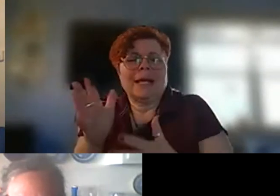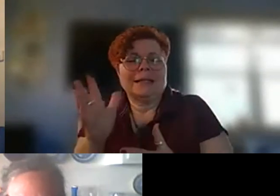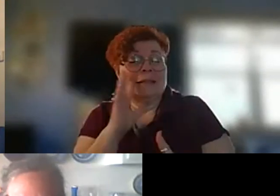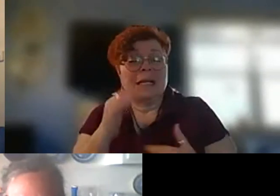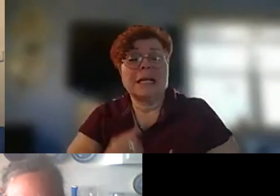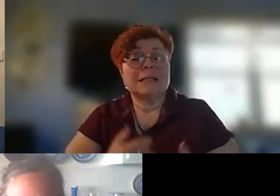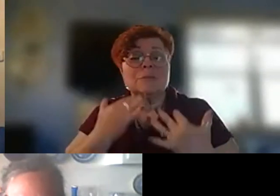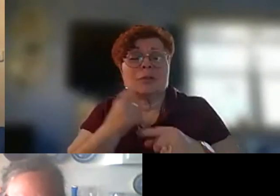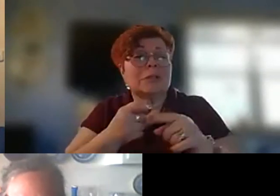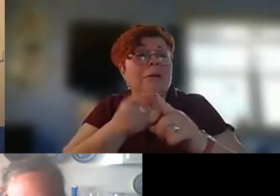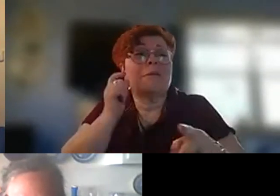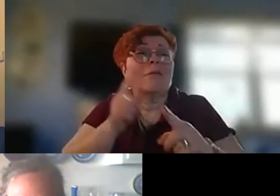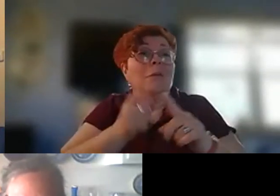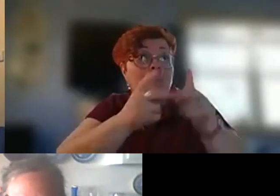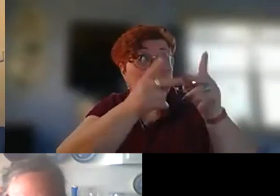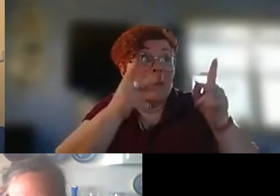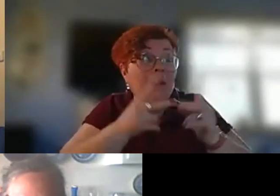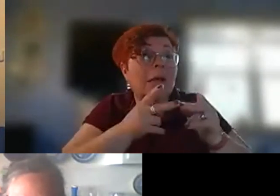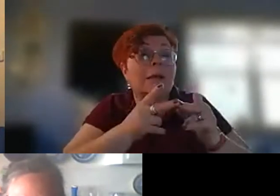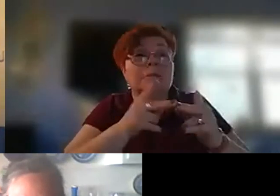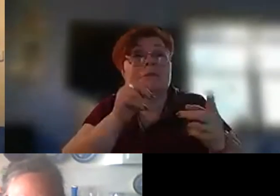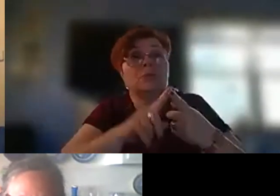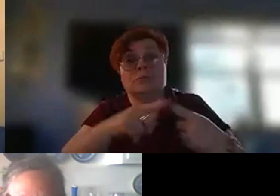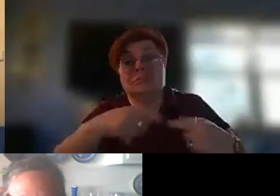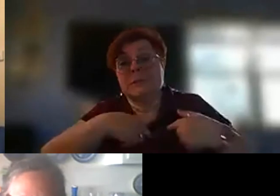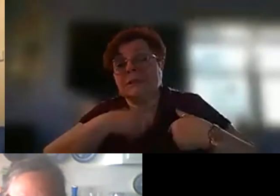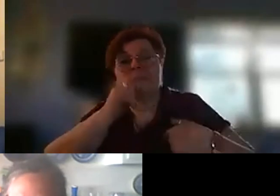from a place to me or a vision